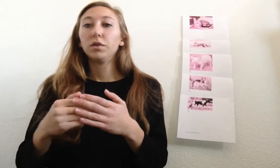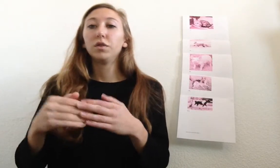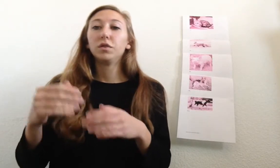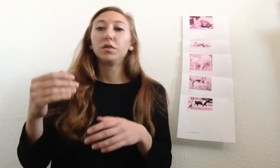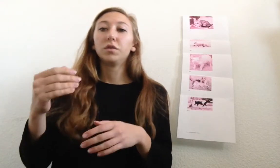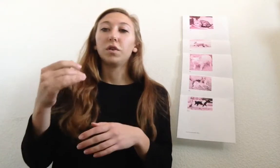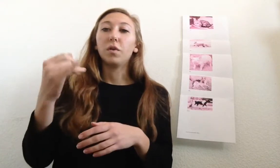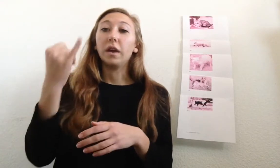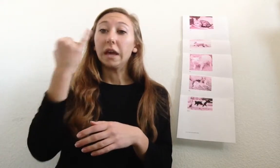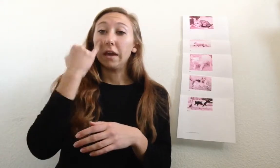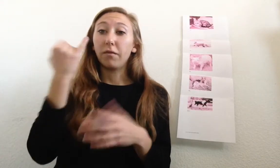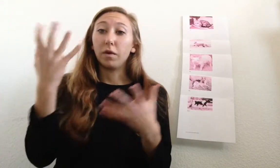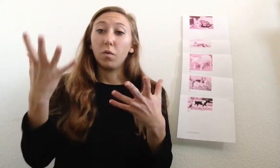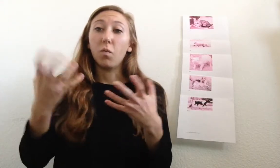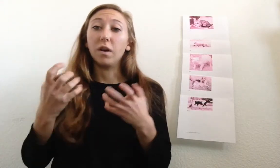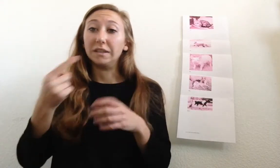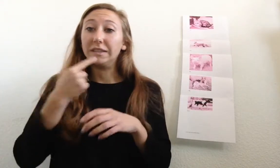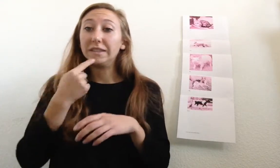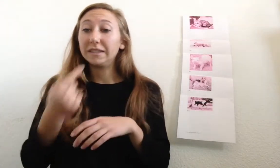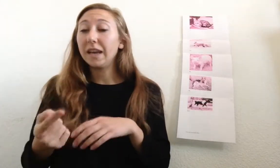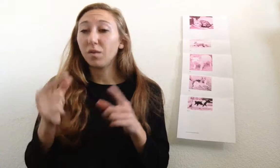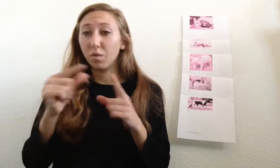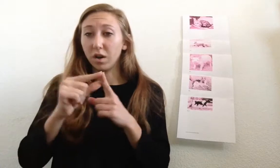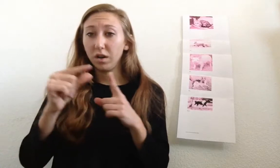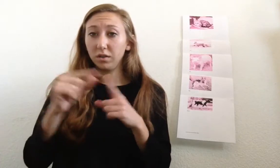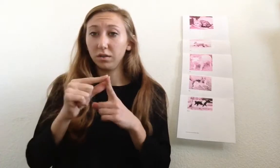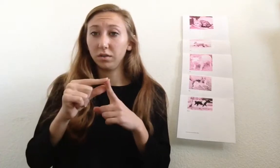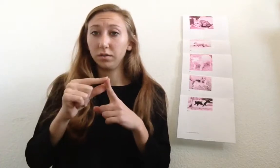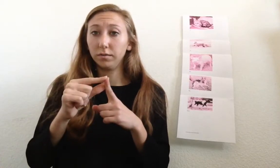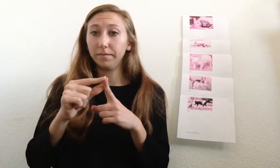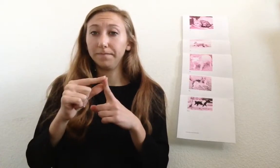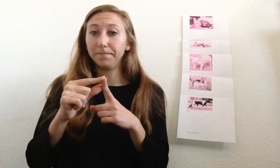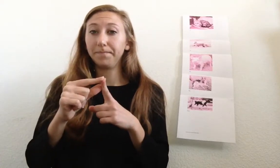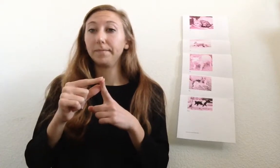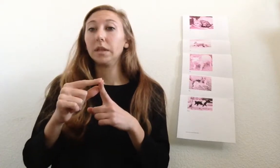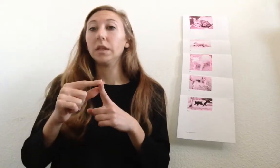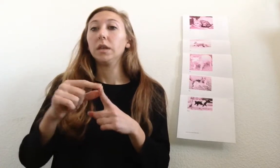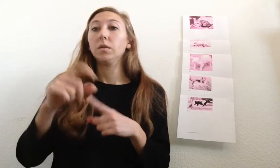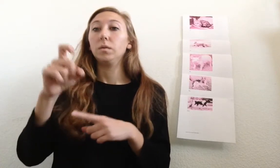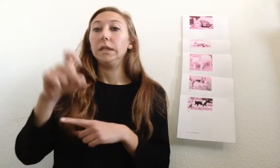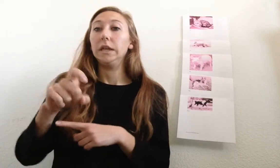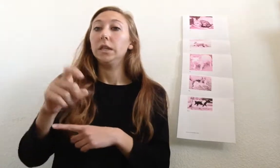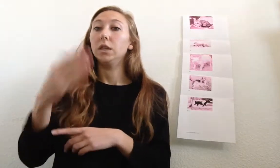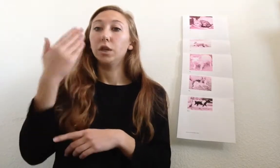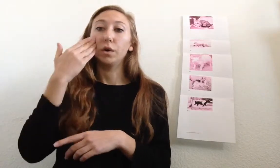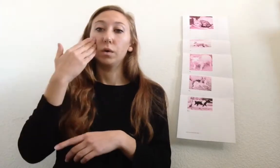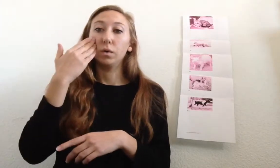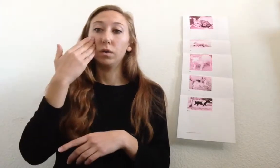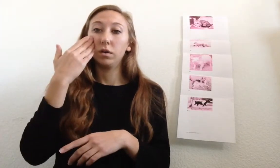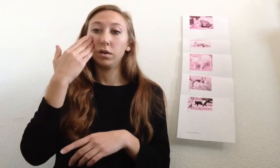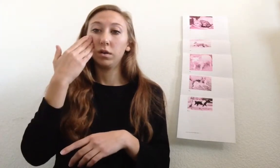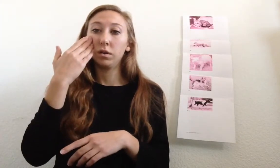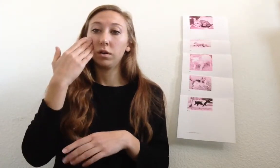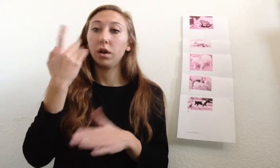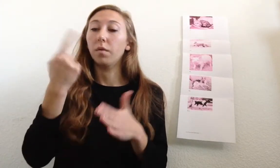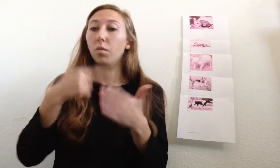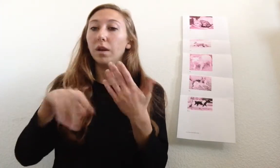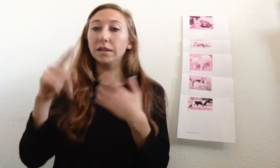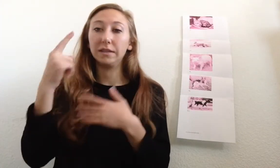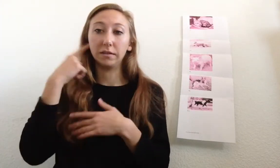So, if we want to say the word, we need to know what it sounds